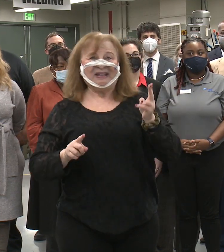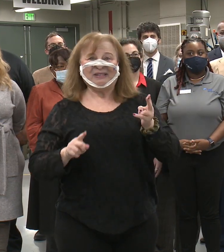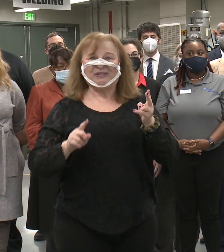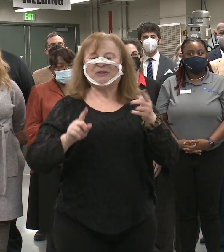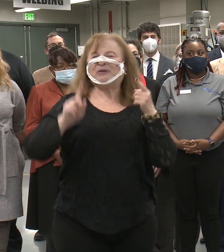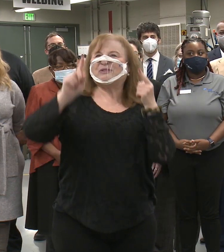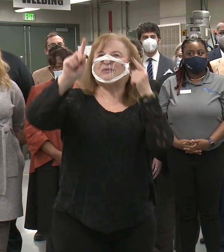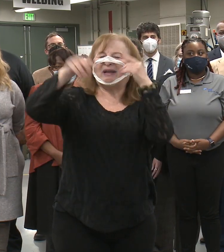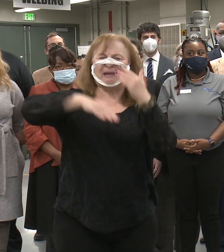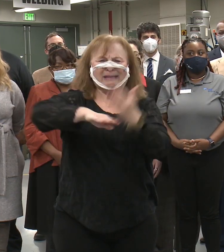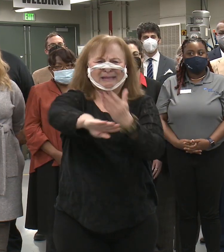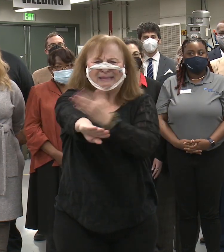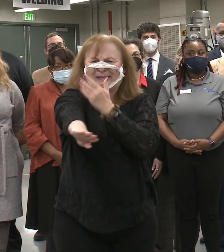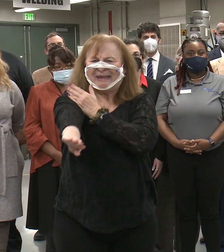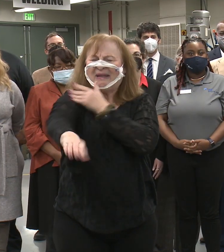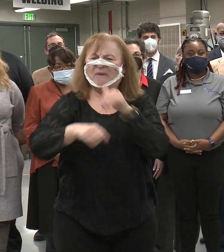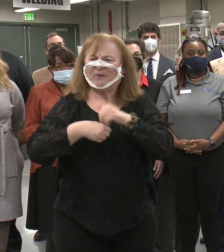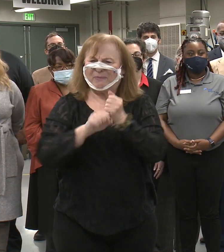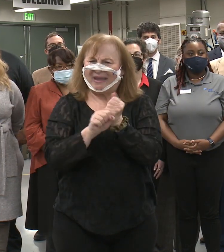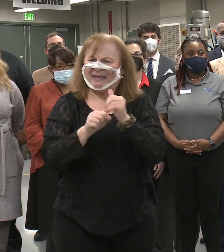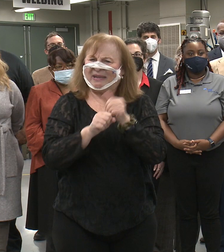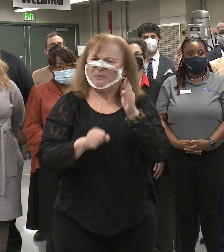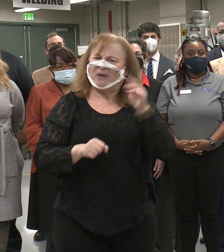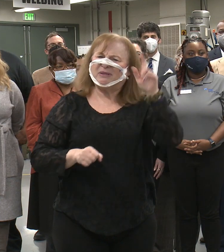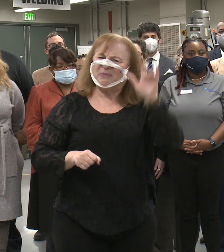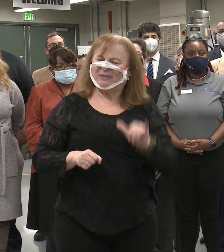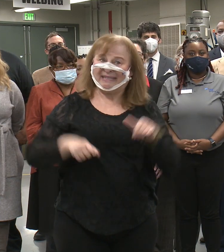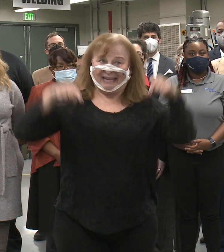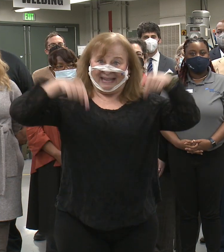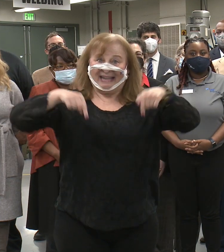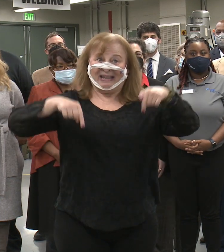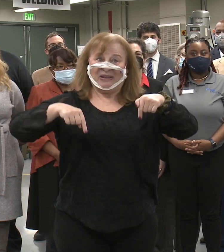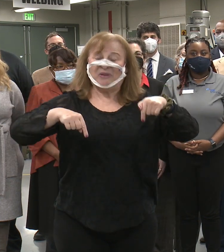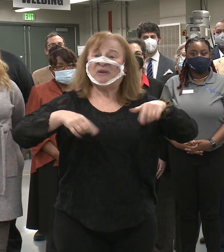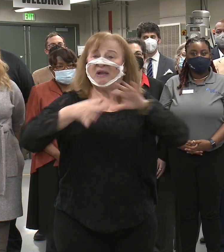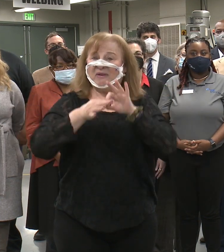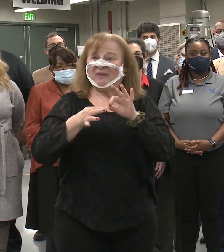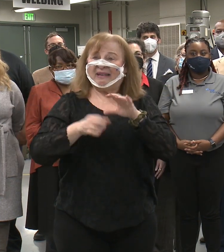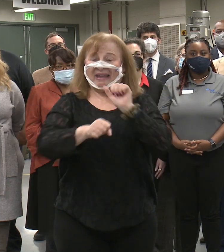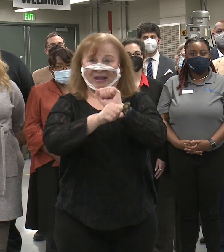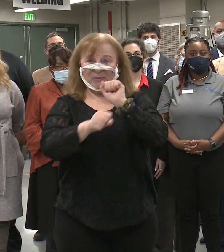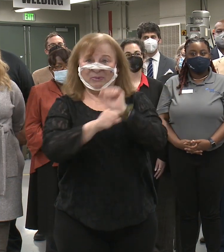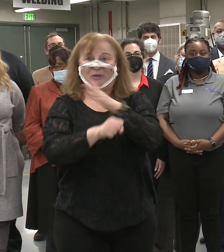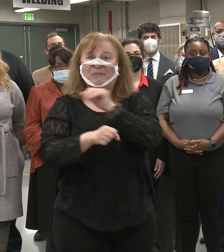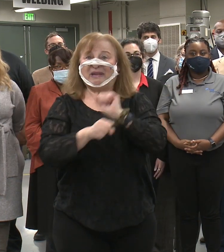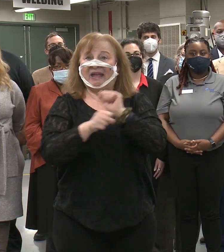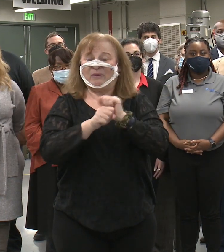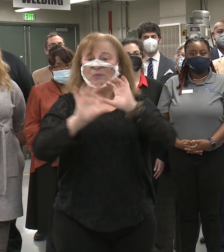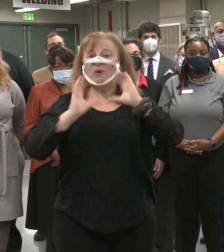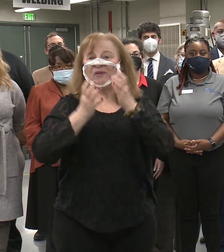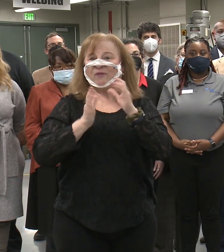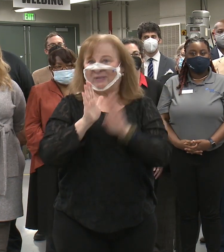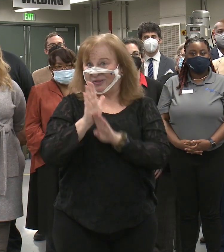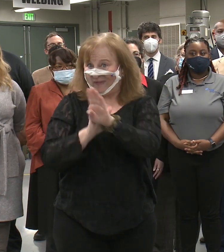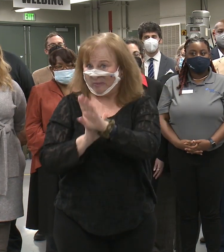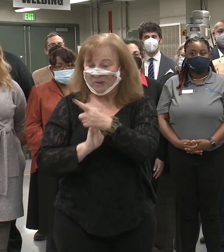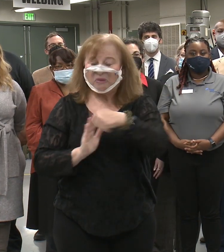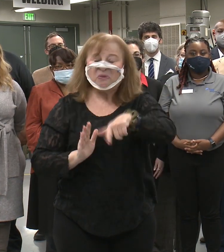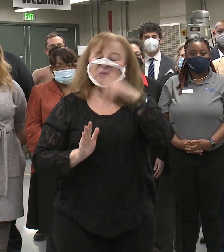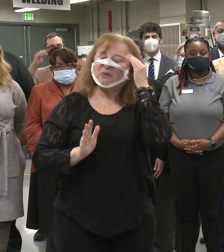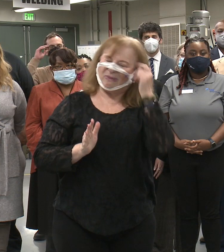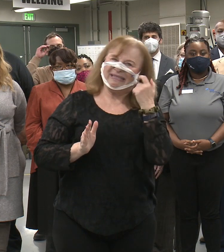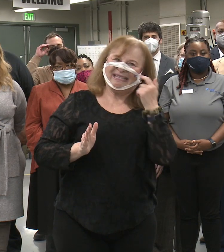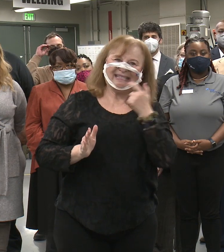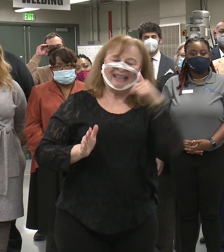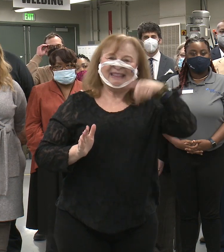strides we are making in Baltimore City here around employment and workforce development. As you all know, as I just